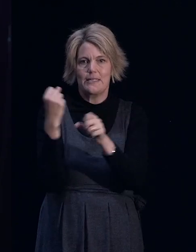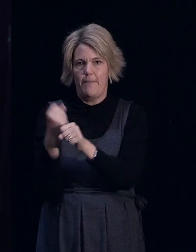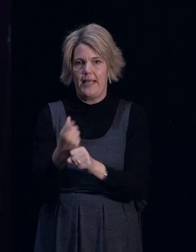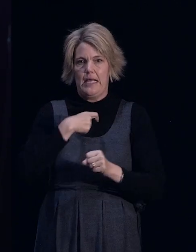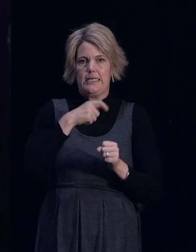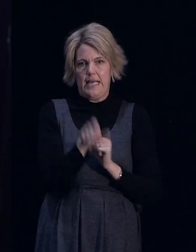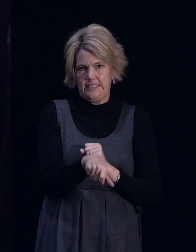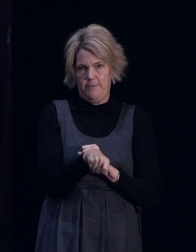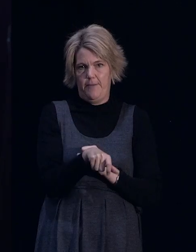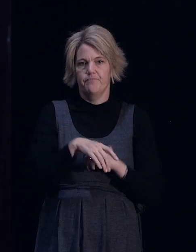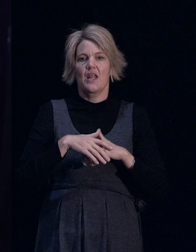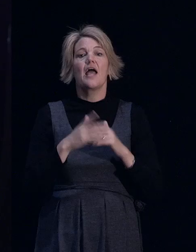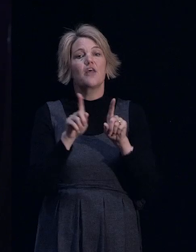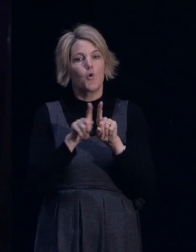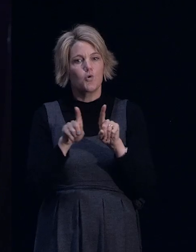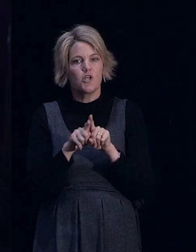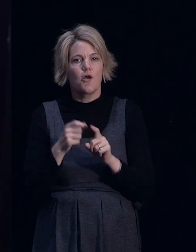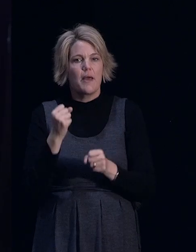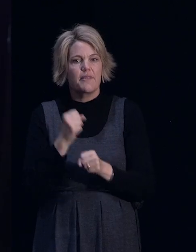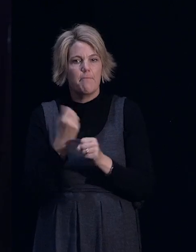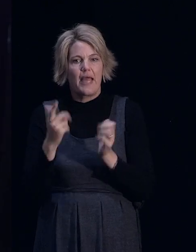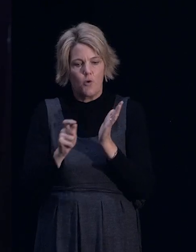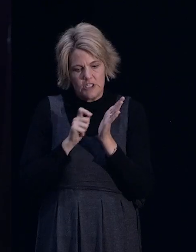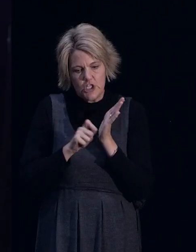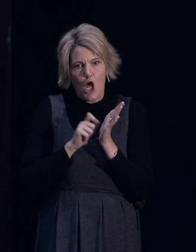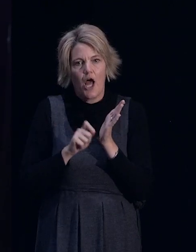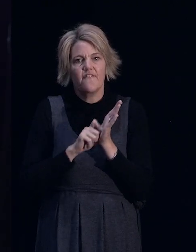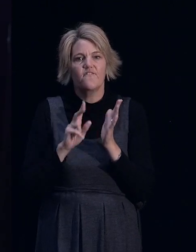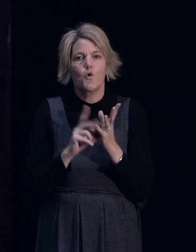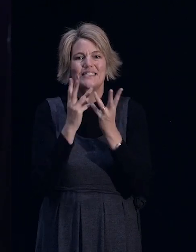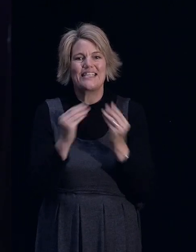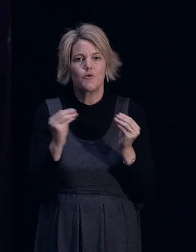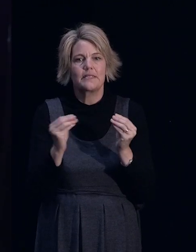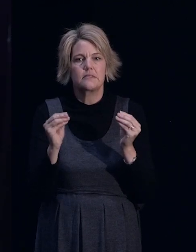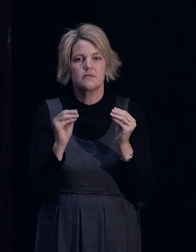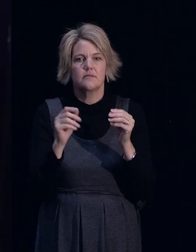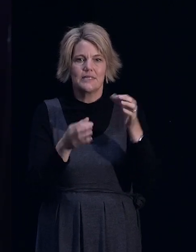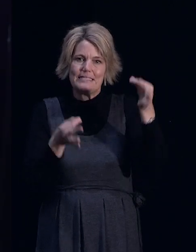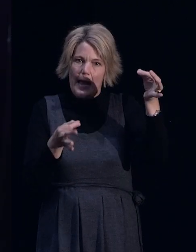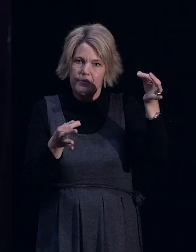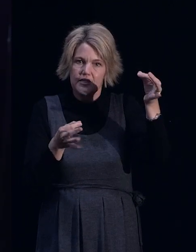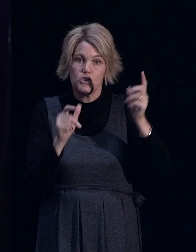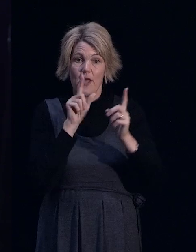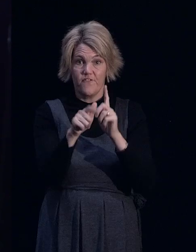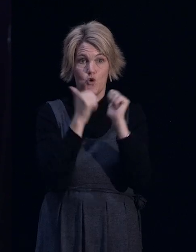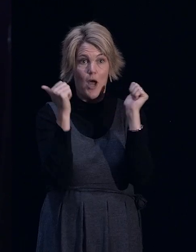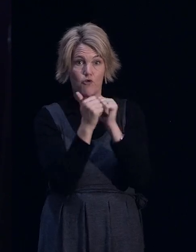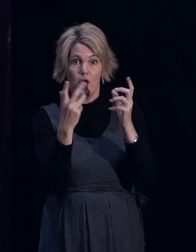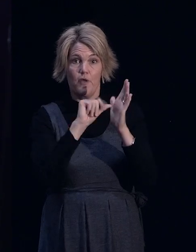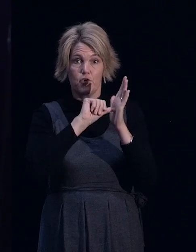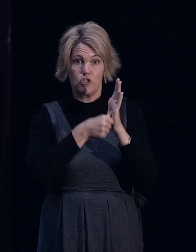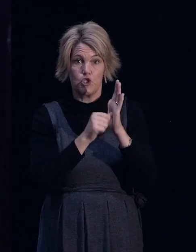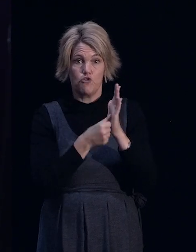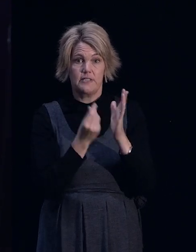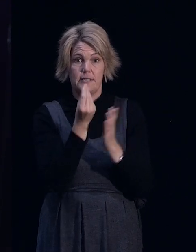the bank is an interested party. We'll also do things like sign off on the settlement statement. So if you reach agreement with your insurance company to close out your